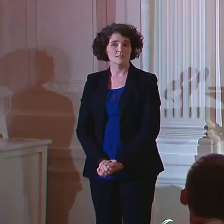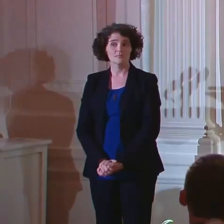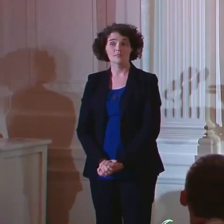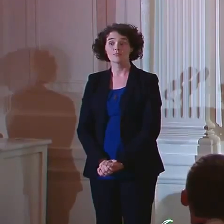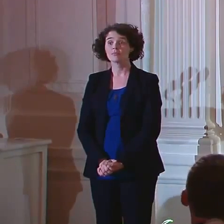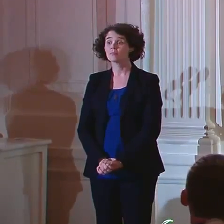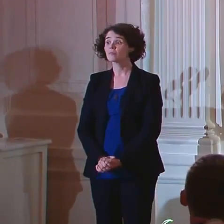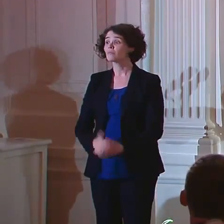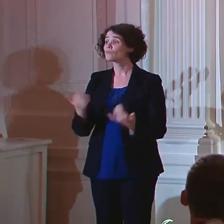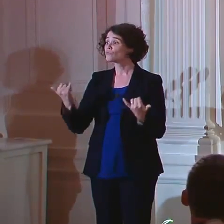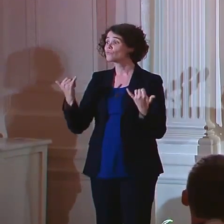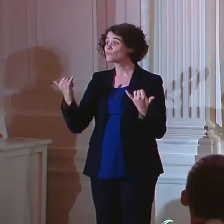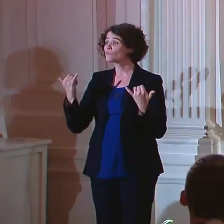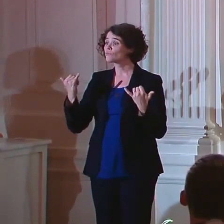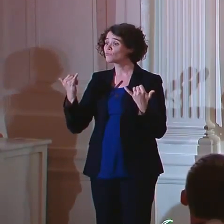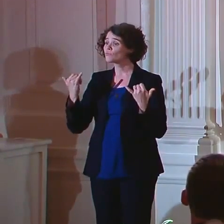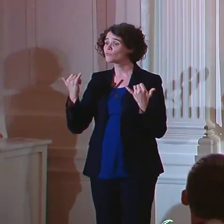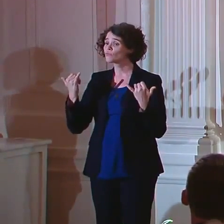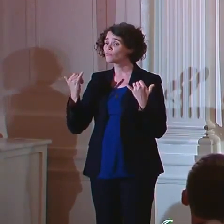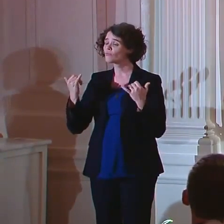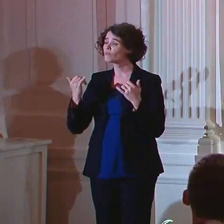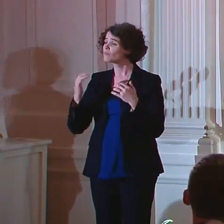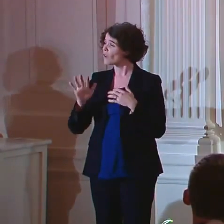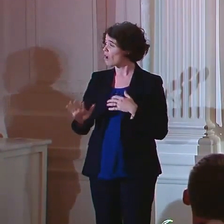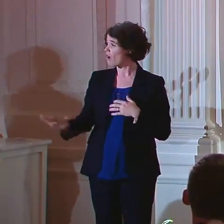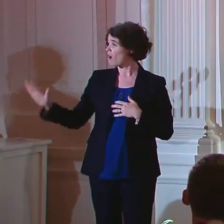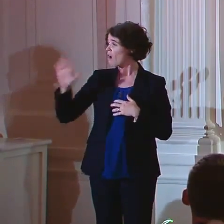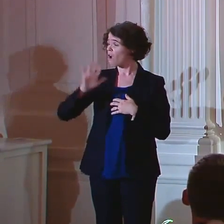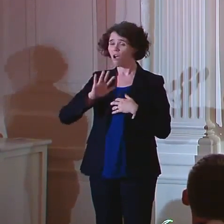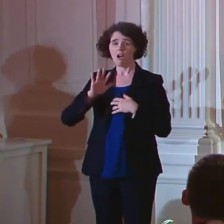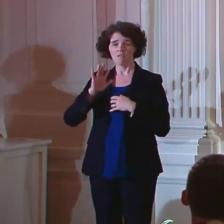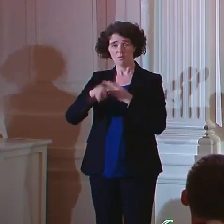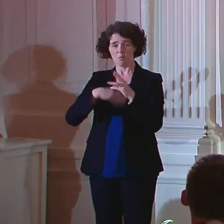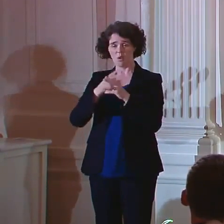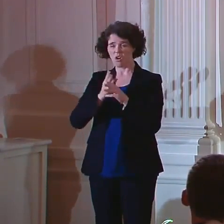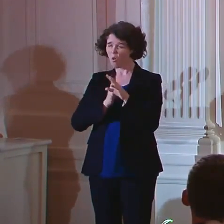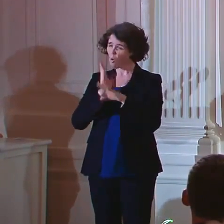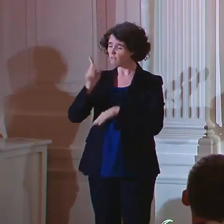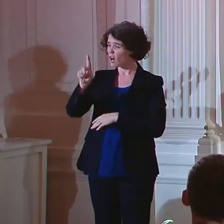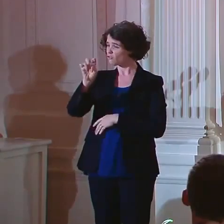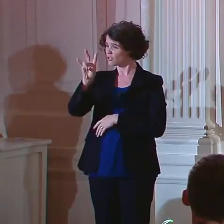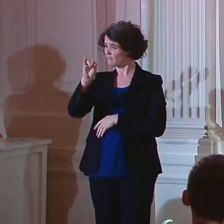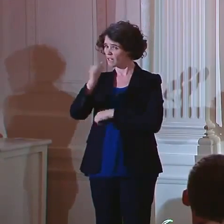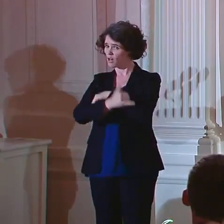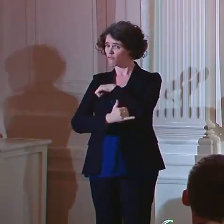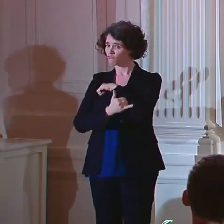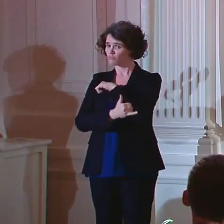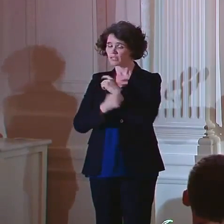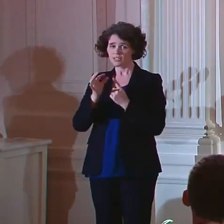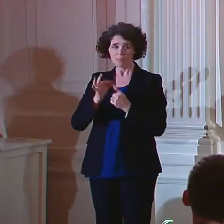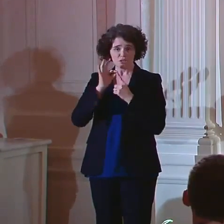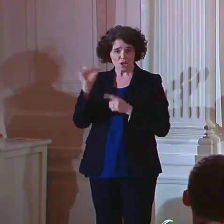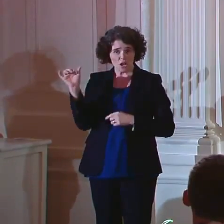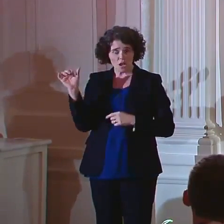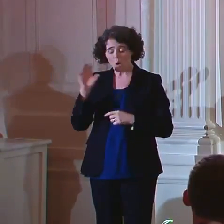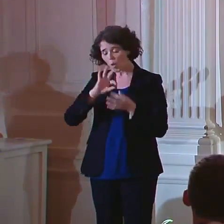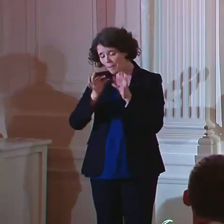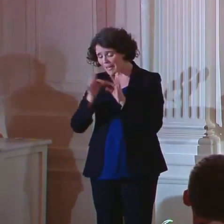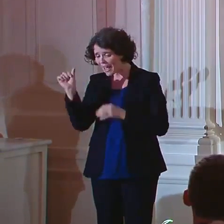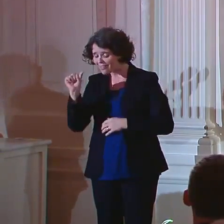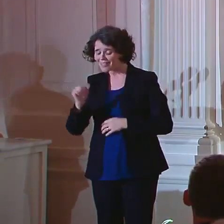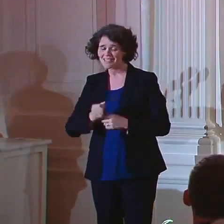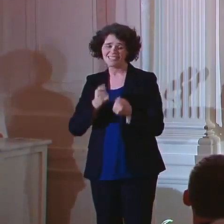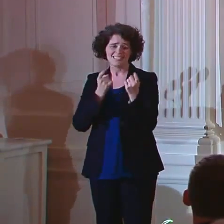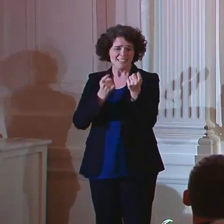Today, in more than 170 countries, Special Olympians are athletes of all kinds. Skiers and speed